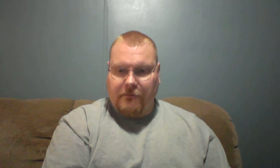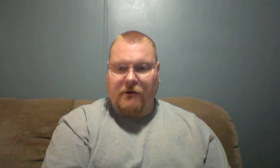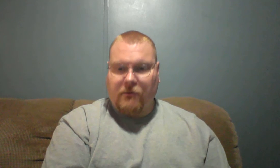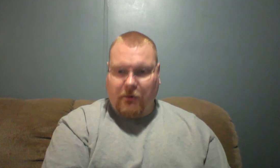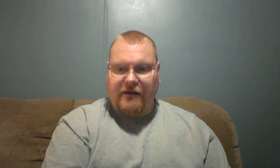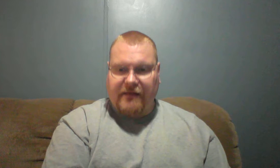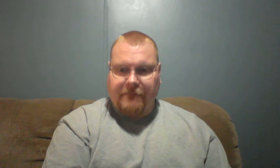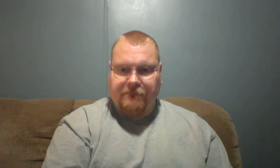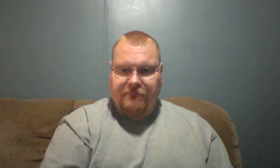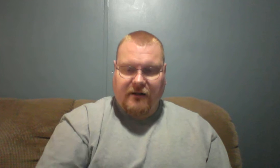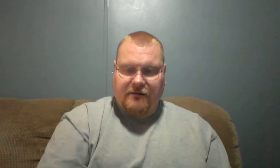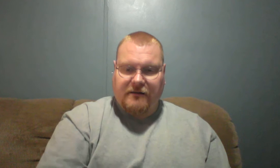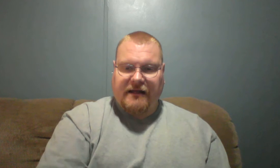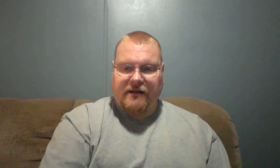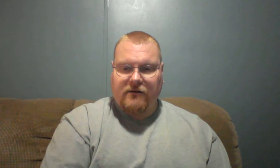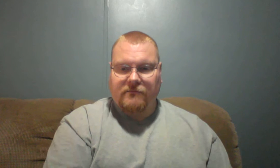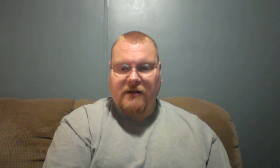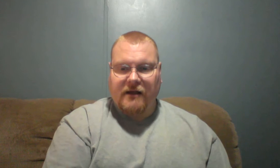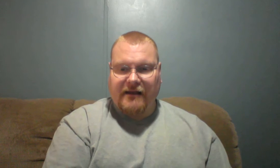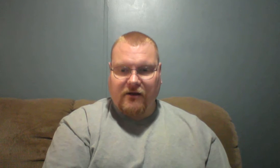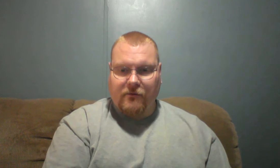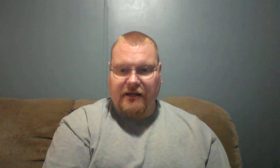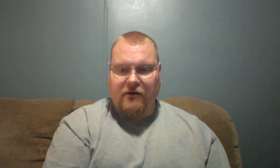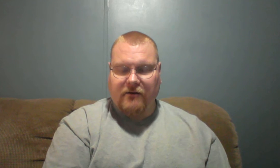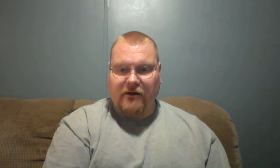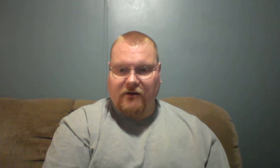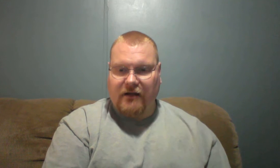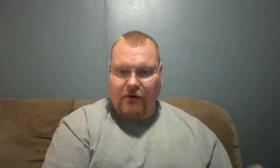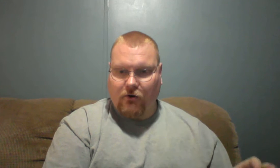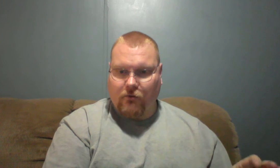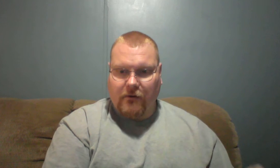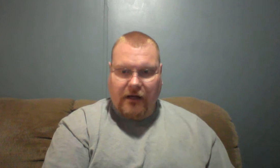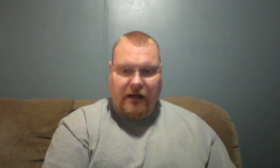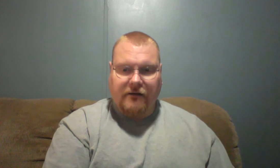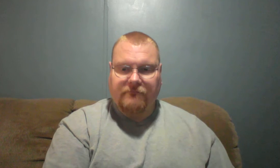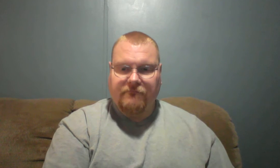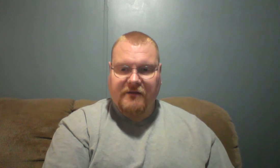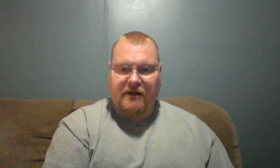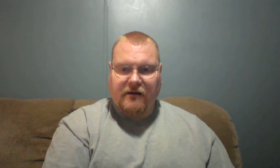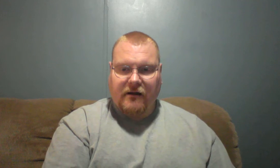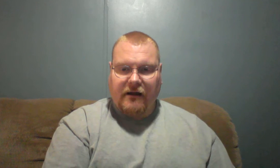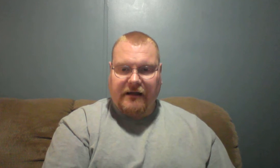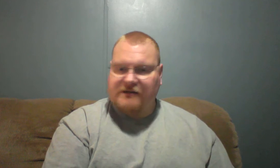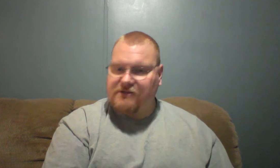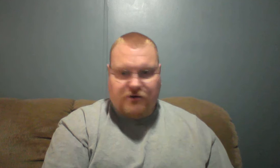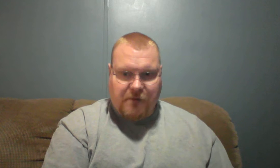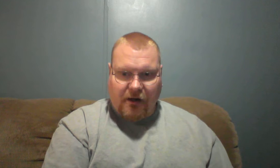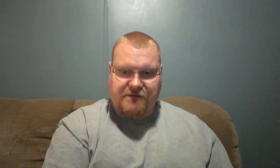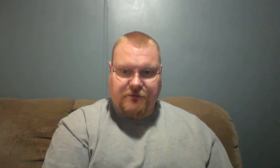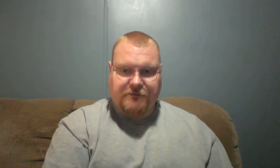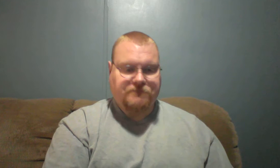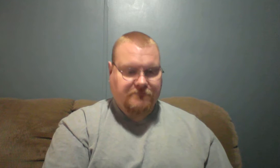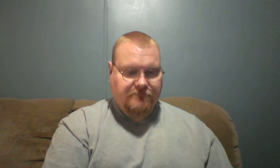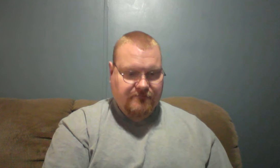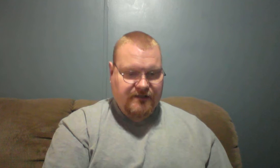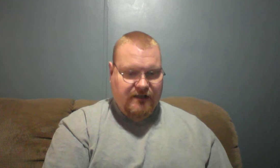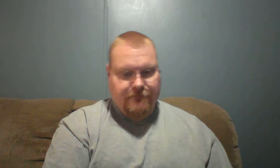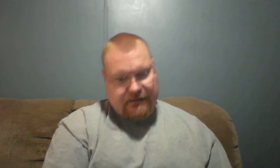but we pray that, that he'll, that he'll be healed and he'll come home, uh, as soon as possible. But,